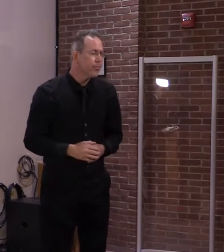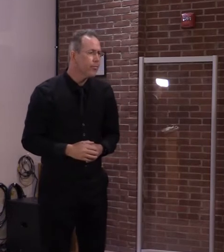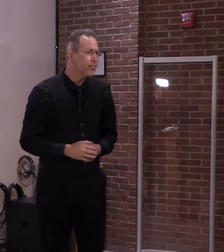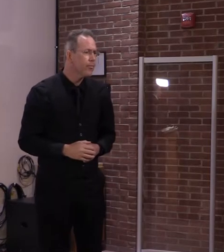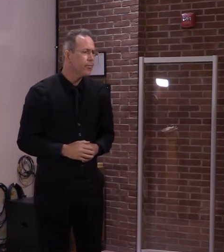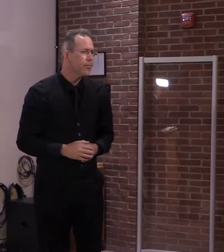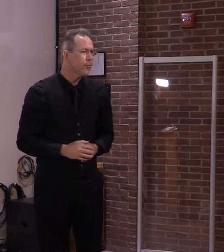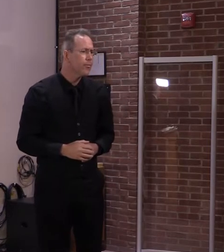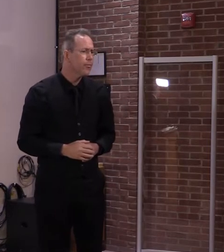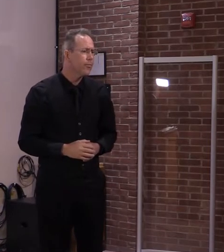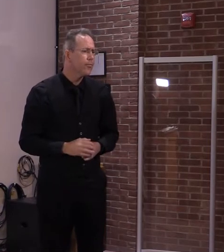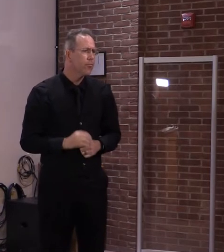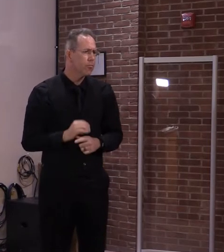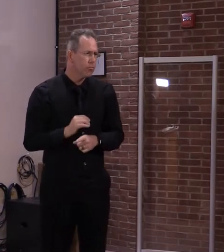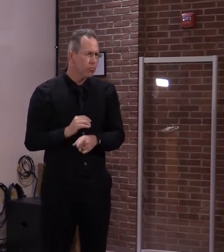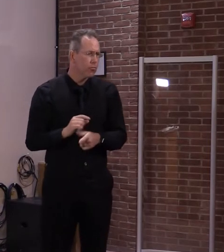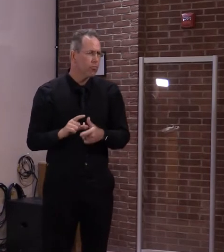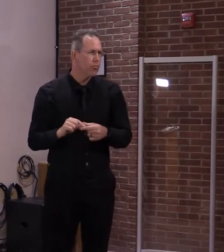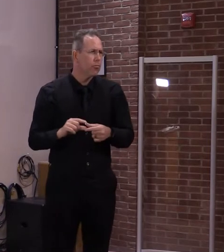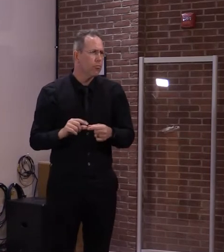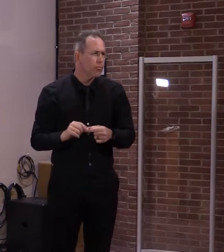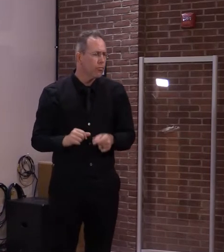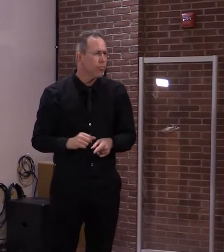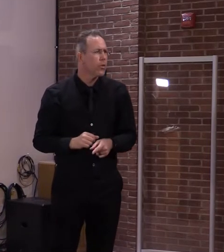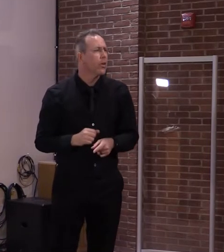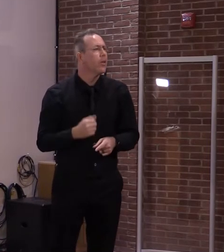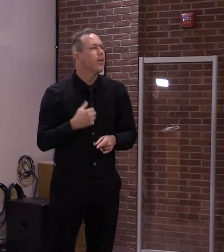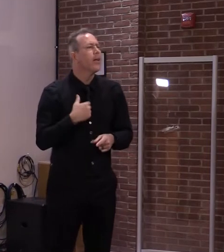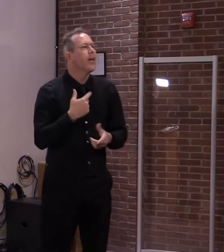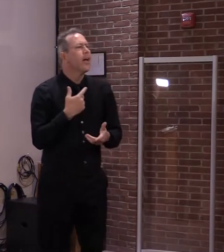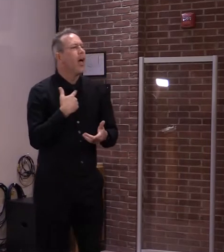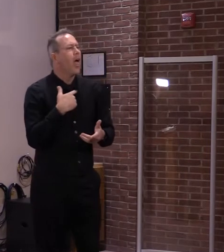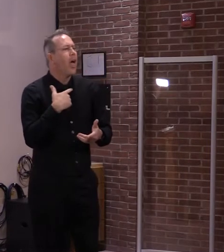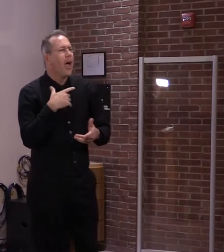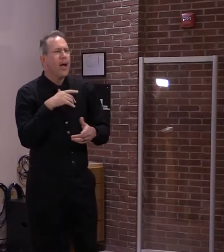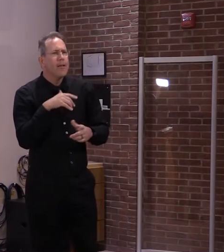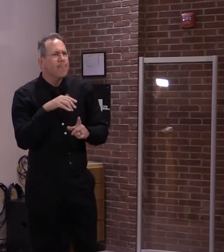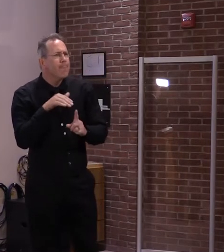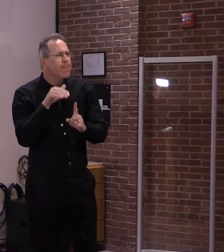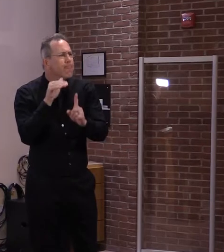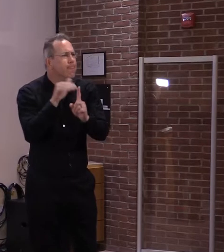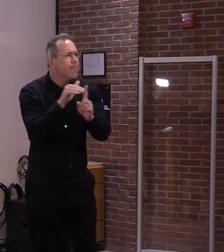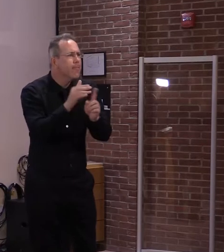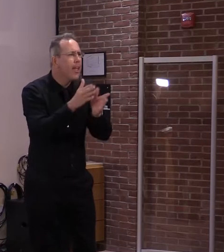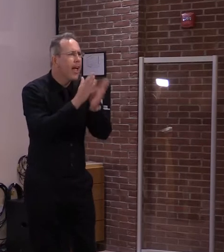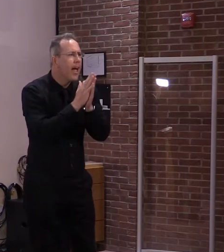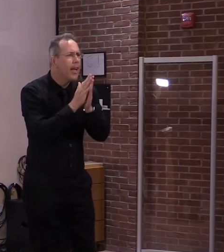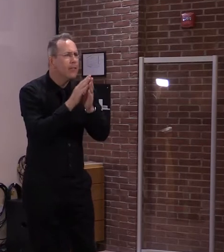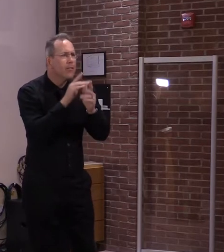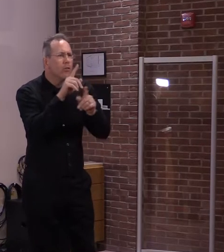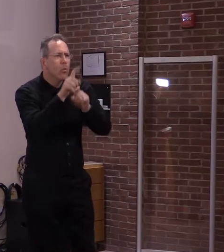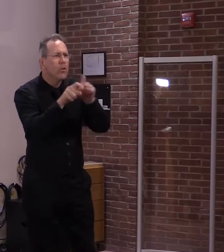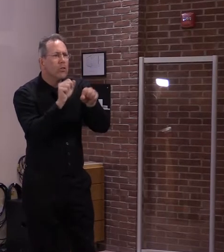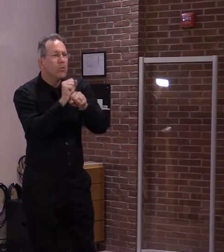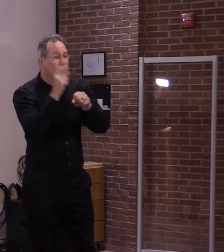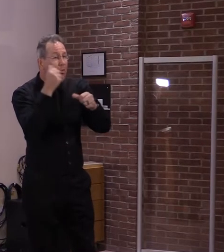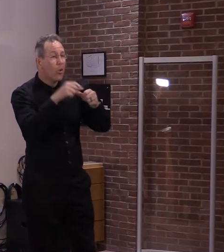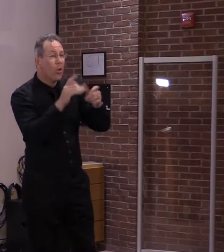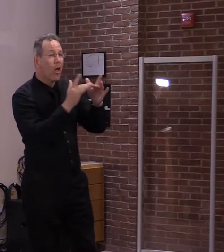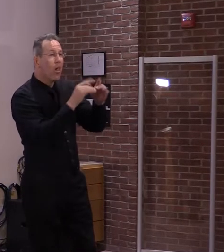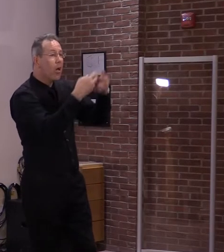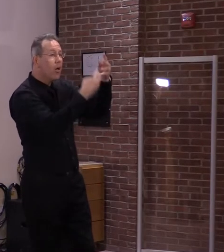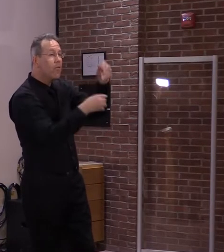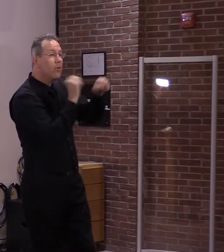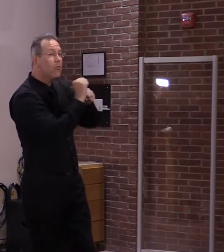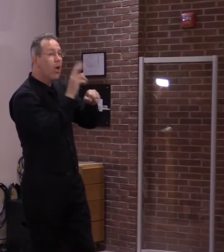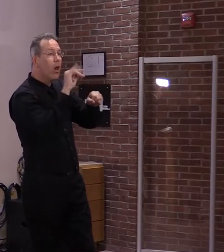the specific question as it pertains to the work search. Does COVID qualifying mean they have somebody at home